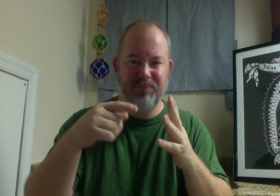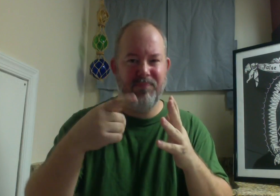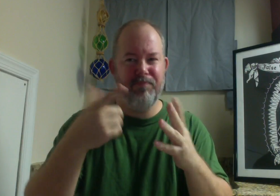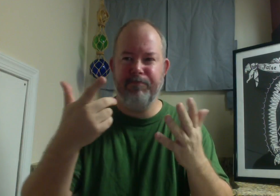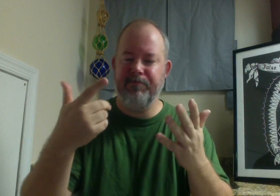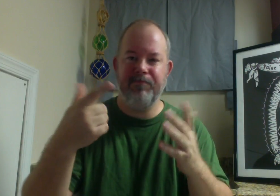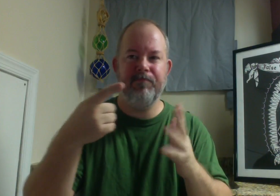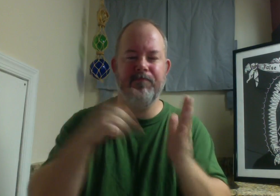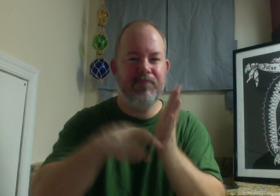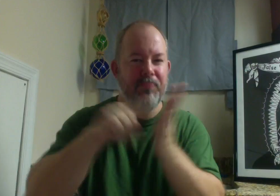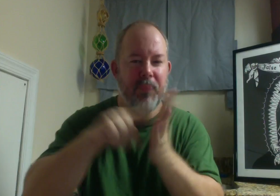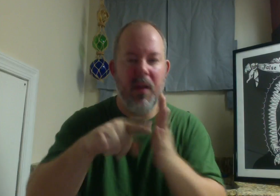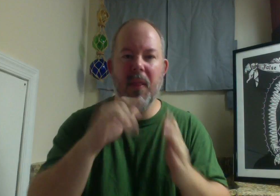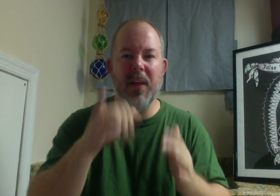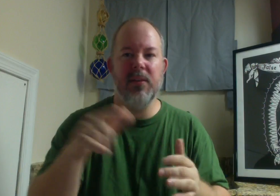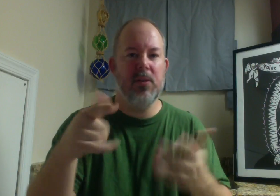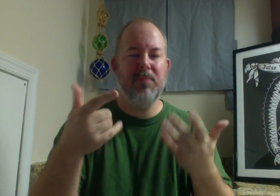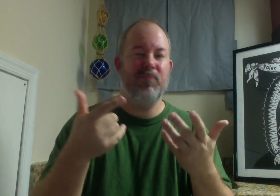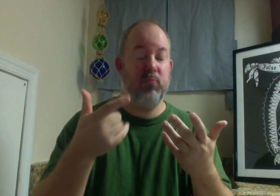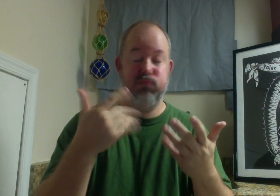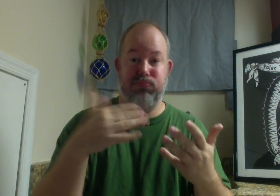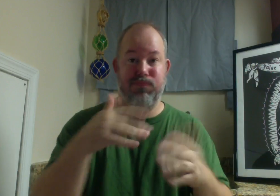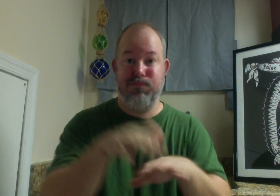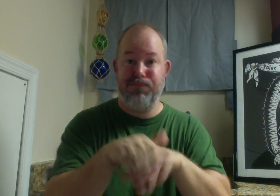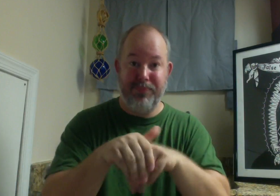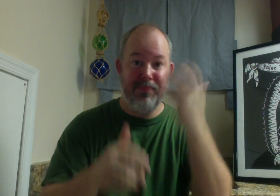I would is good. don't if that was a good idea. But I think it's a good idea. I I don't know if good I don't a idea.